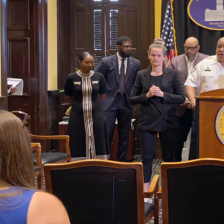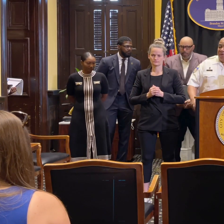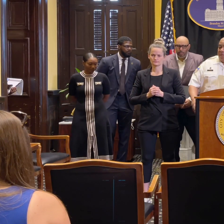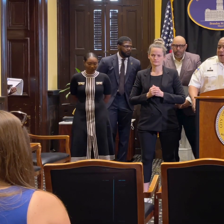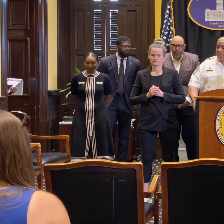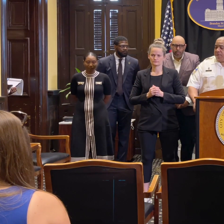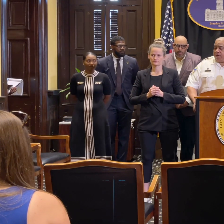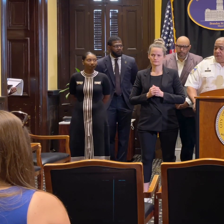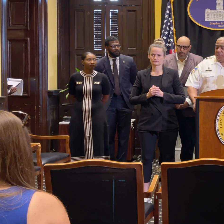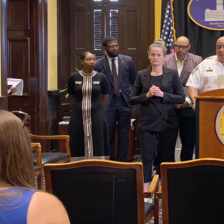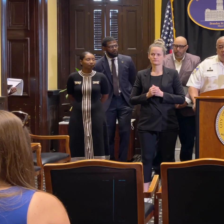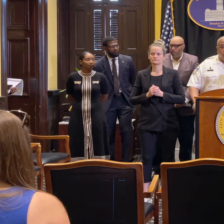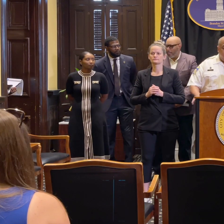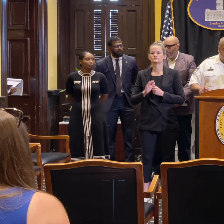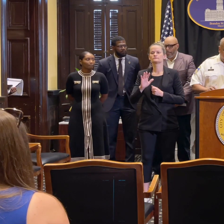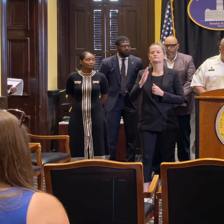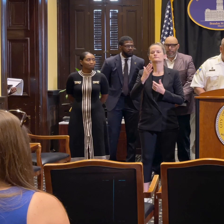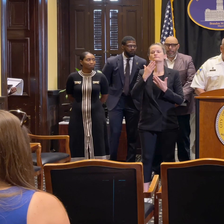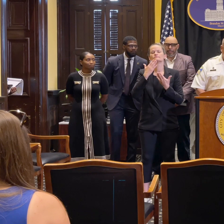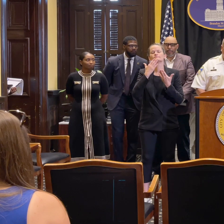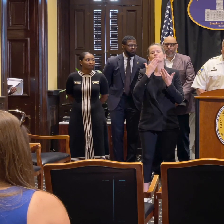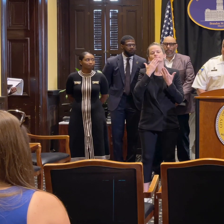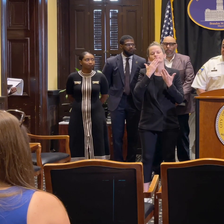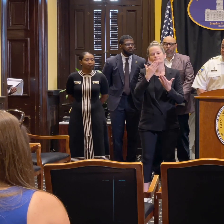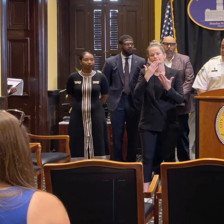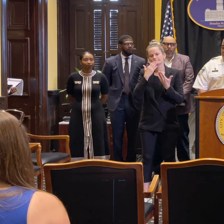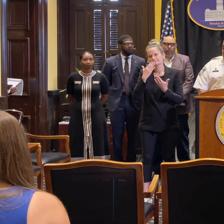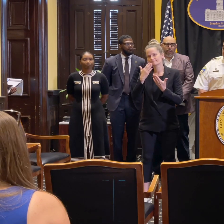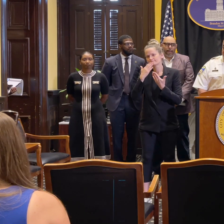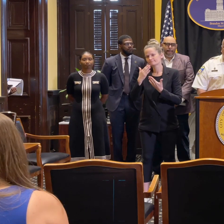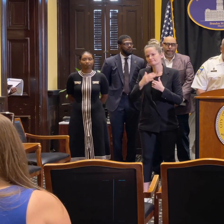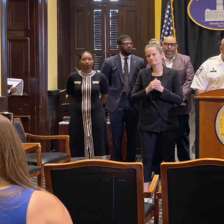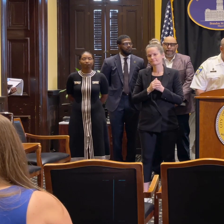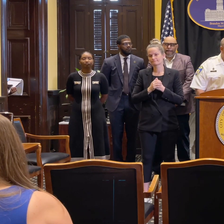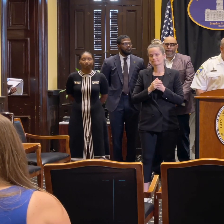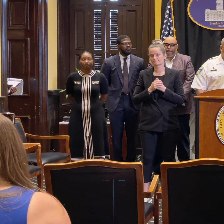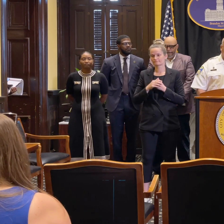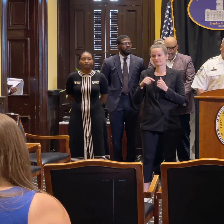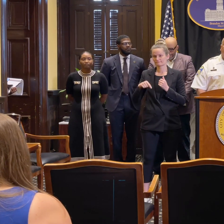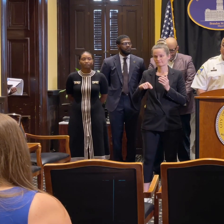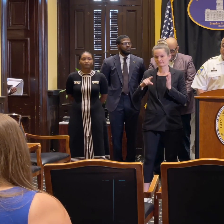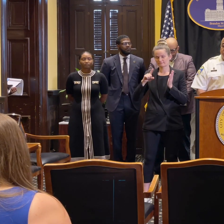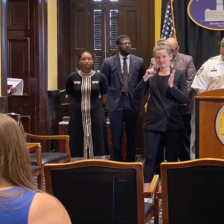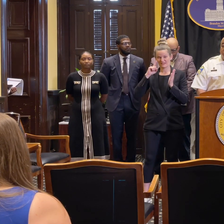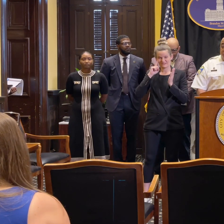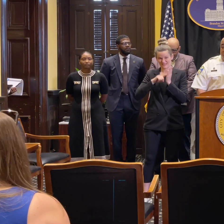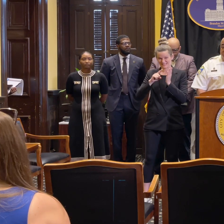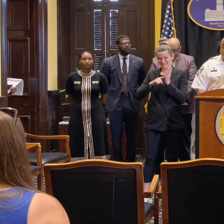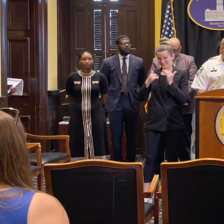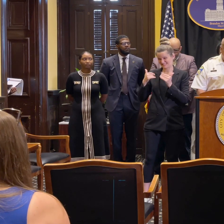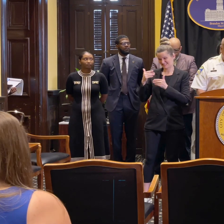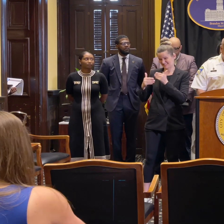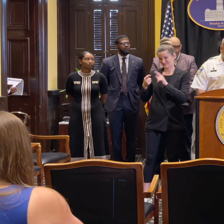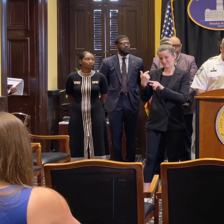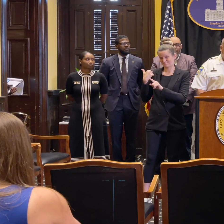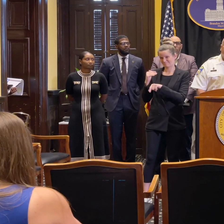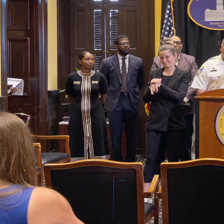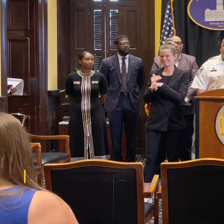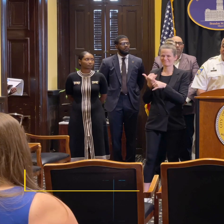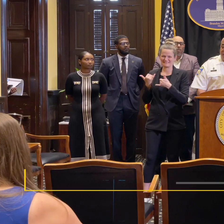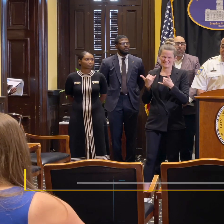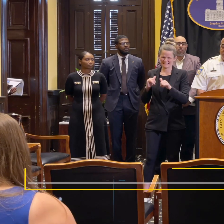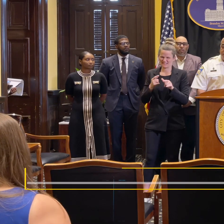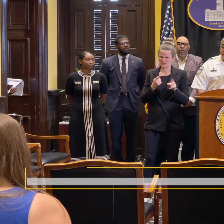Thank you, Mr. Mayor. Certainly, we know this investigation is still ongoing. Detectives are still looking for evidence,